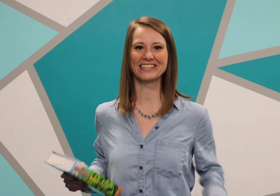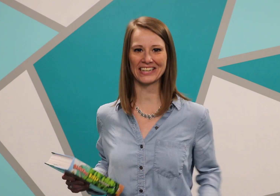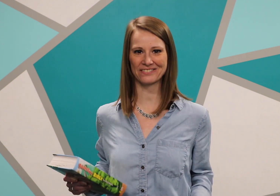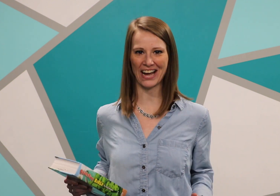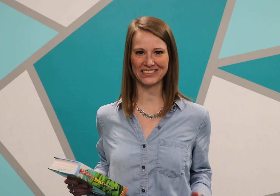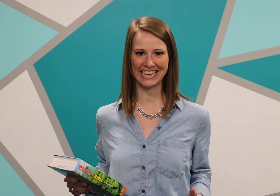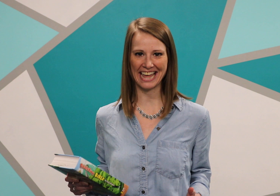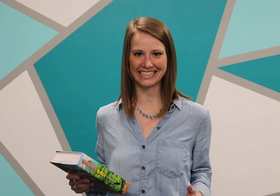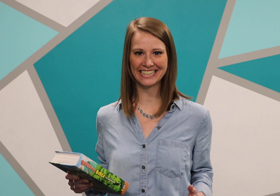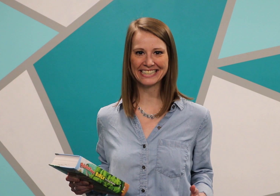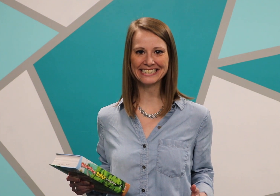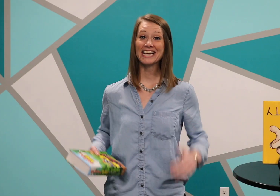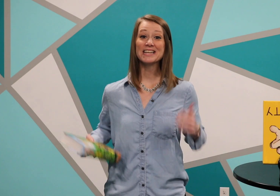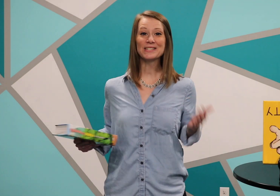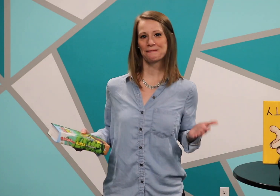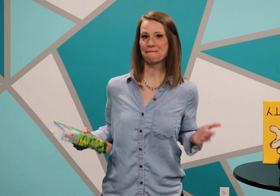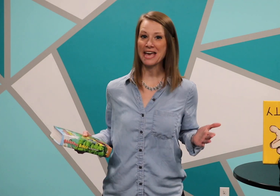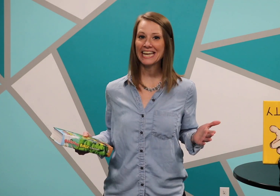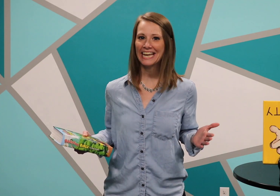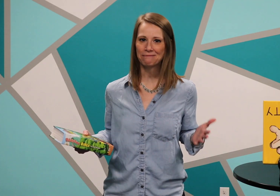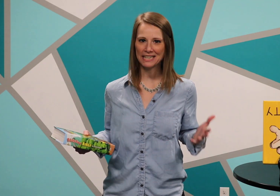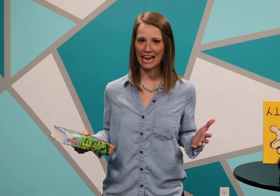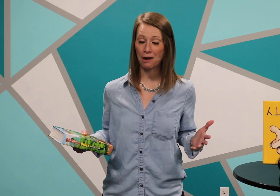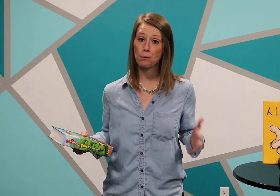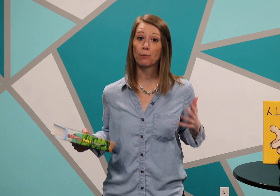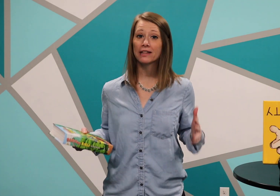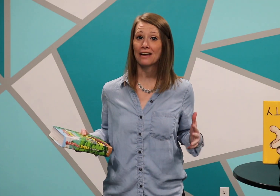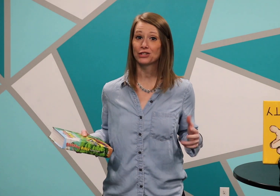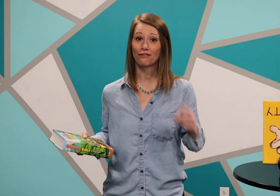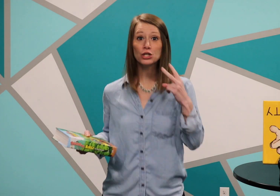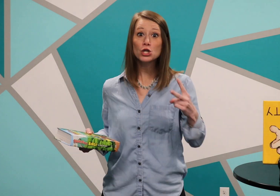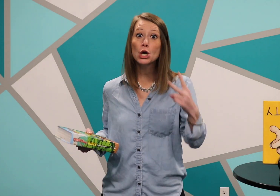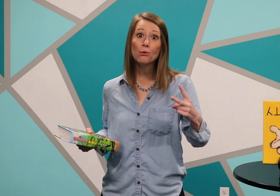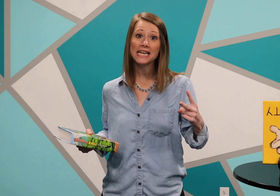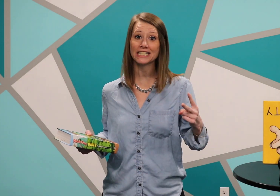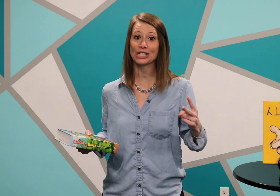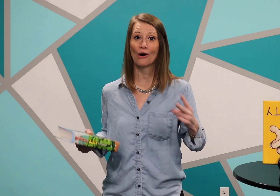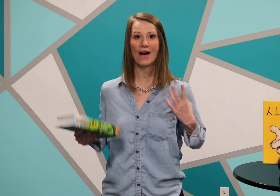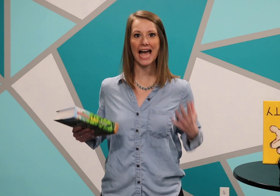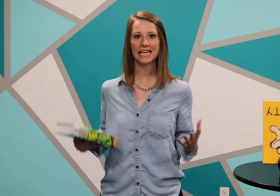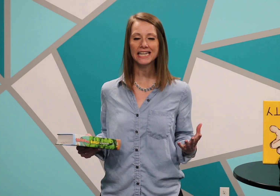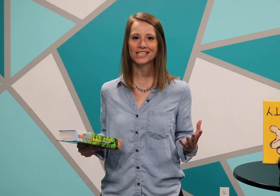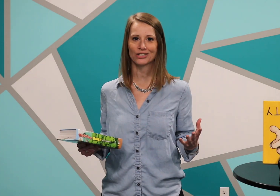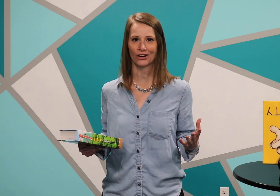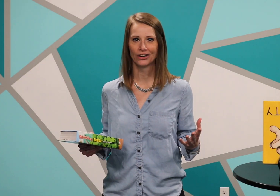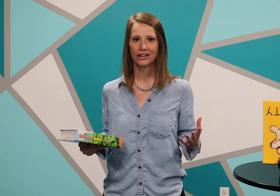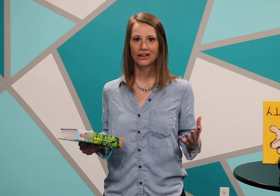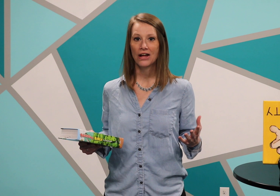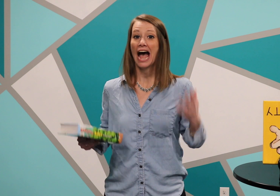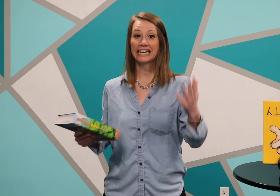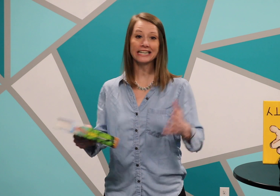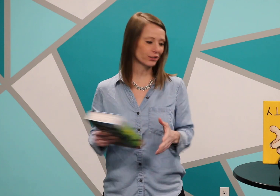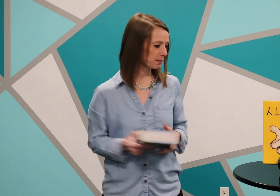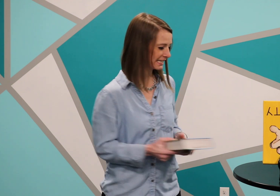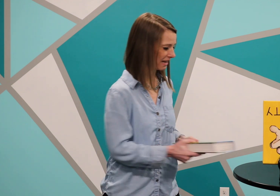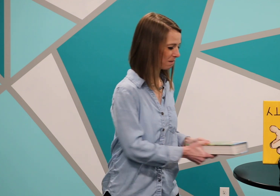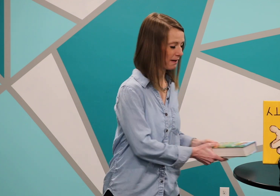look at the Bible together. So we're picking up today where we left off two weeks ago at Easter. At Easter we celebrate